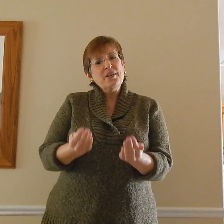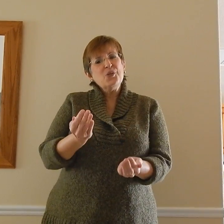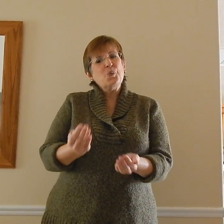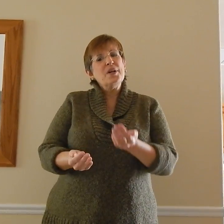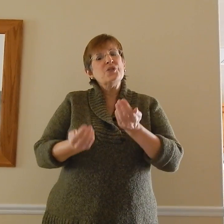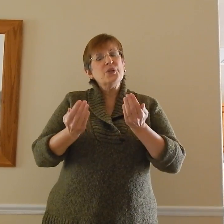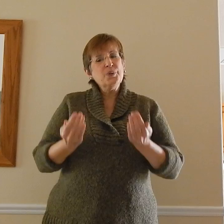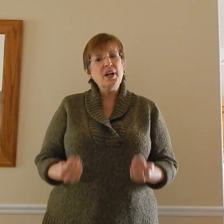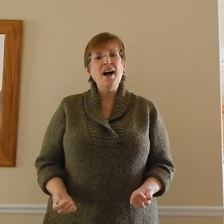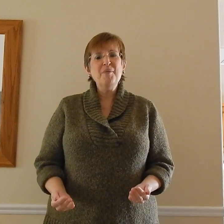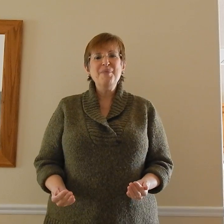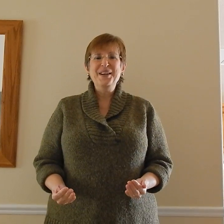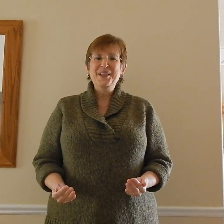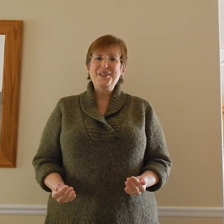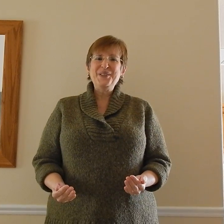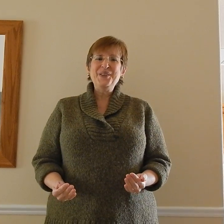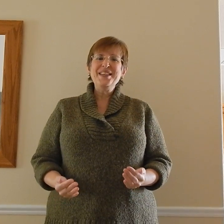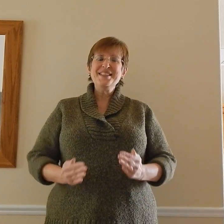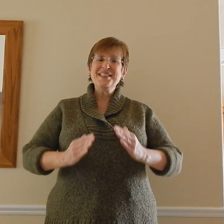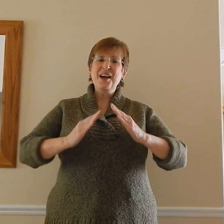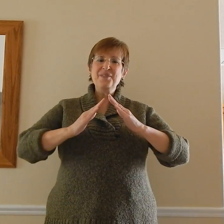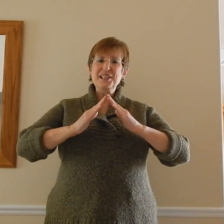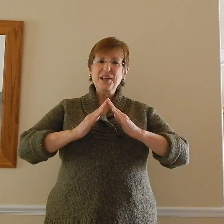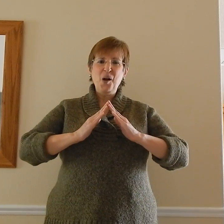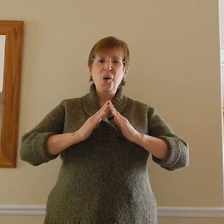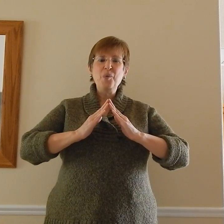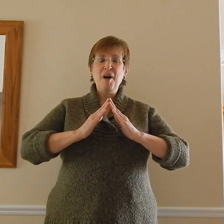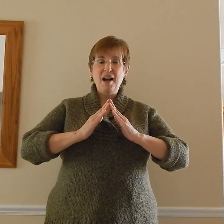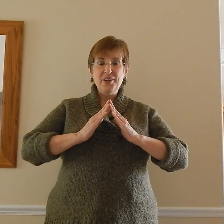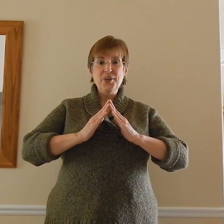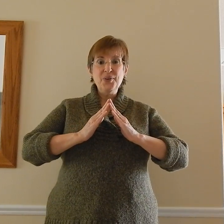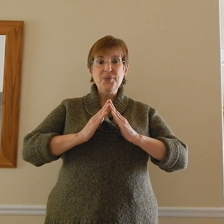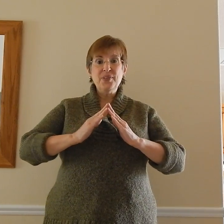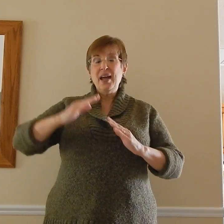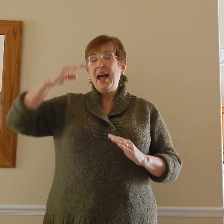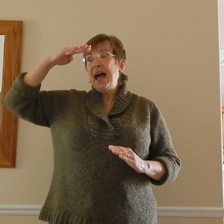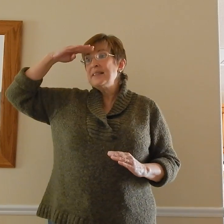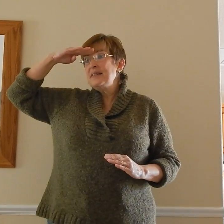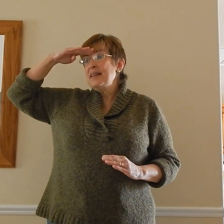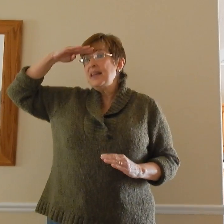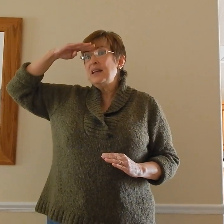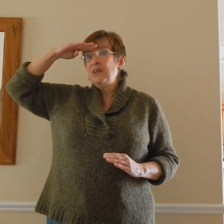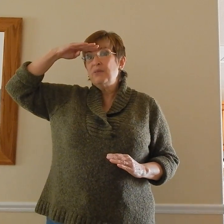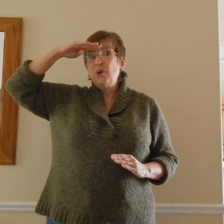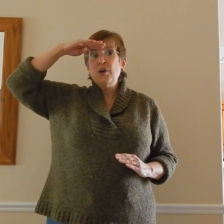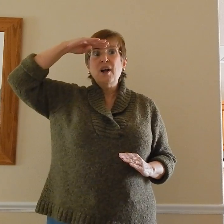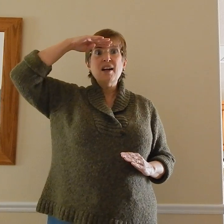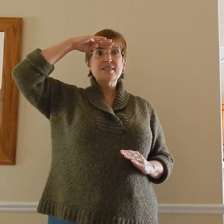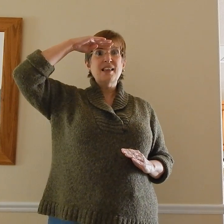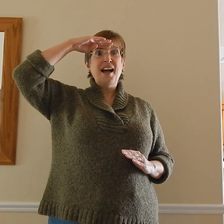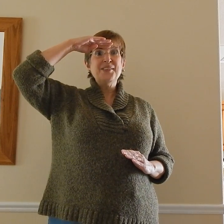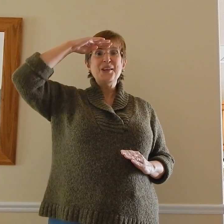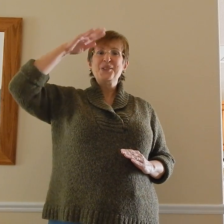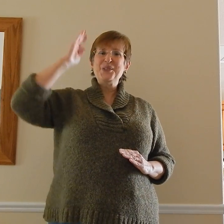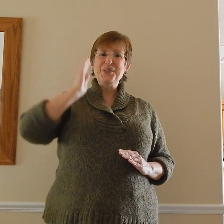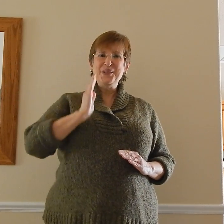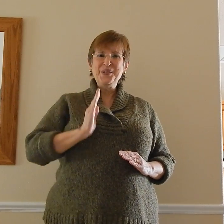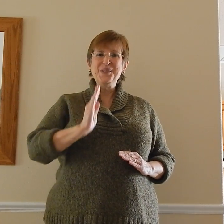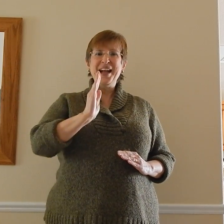was to come to this lovely home on earth and seek for God's light to direct